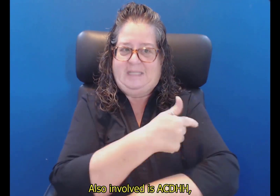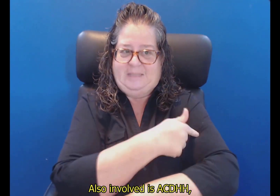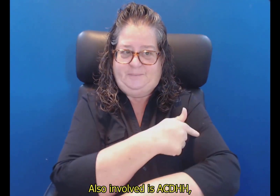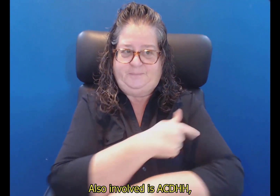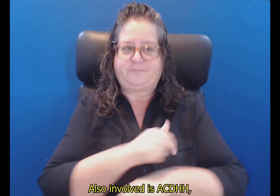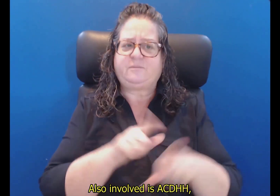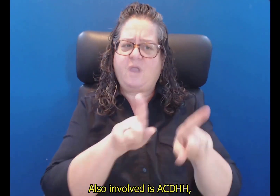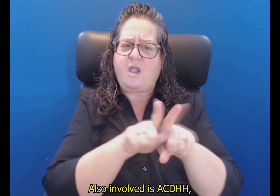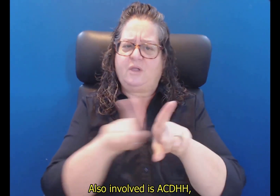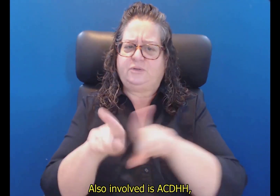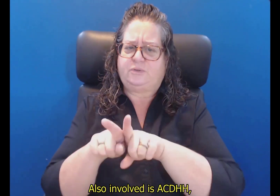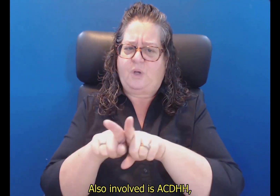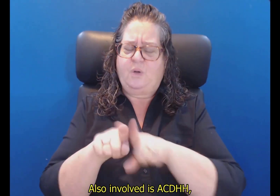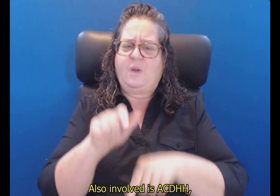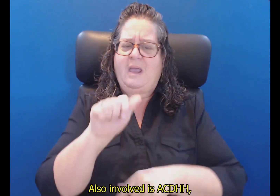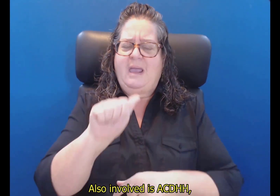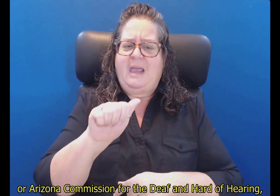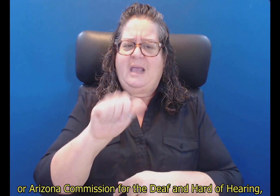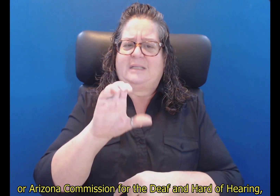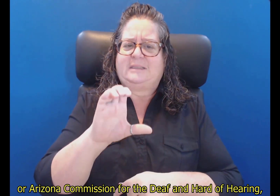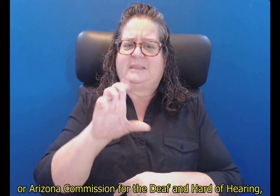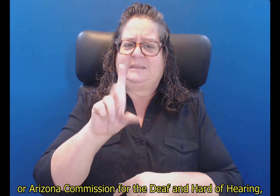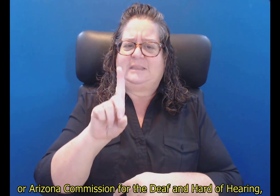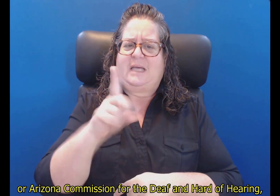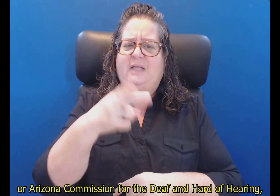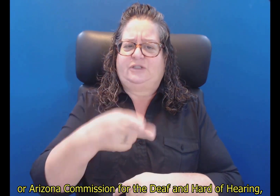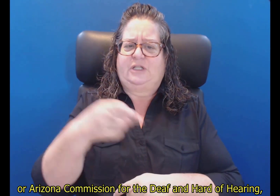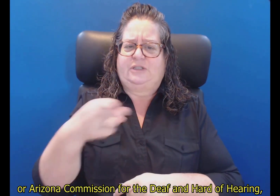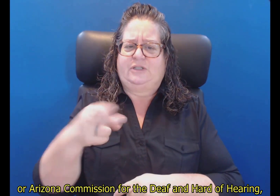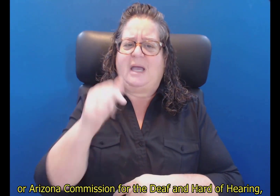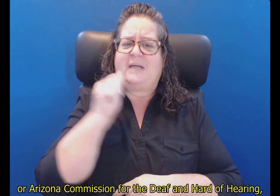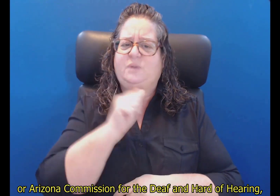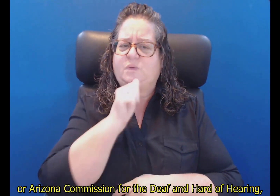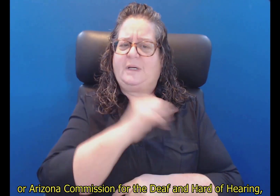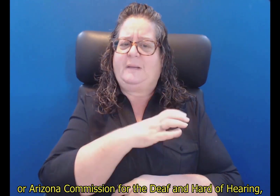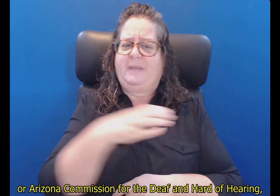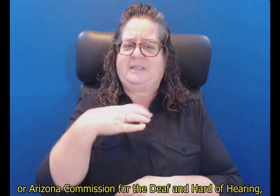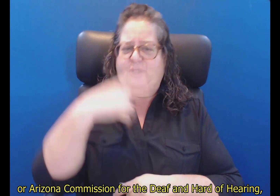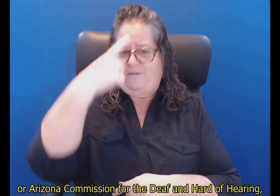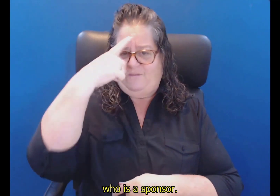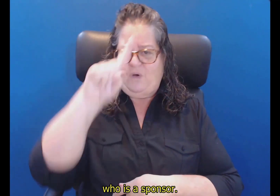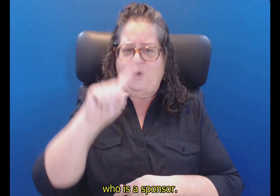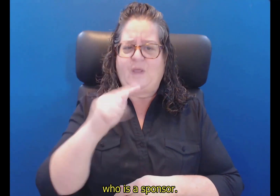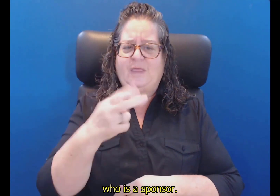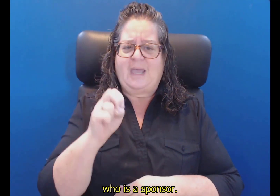involved is ACDHH, or Arizona Commission for the Deaf and Hard of Hearing, who is a sponsor.